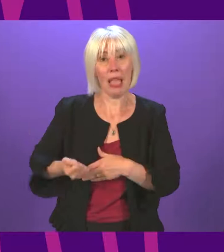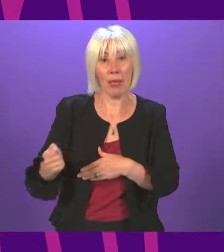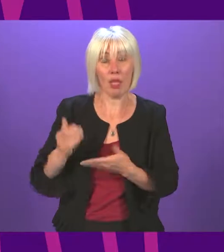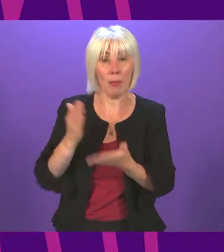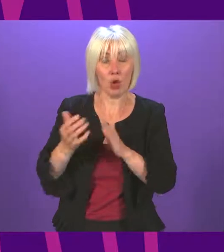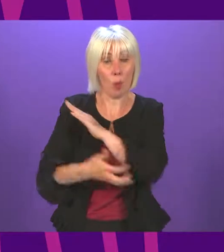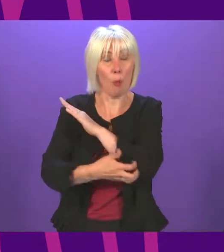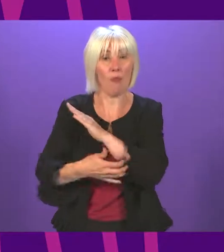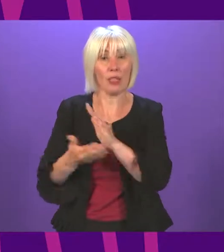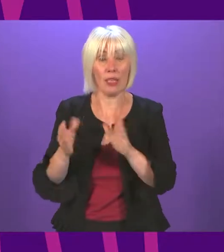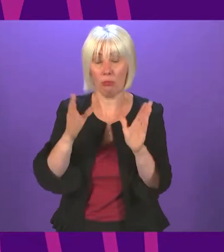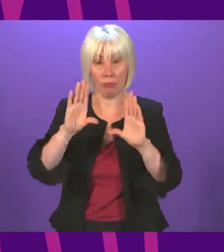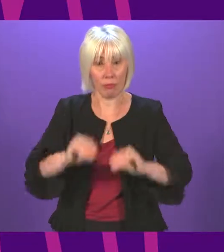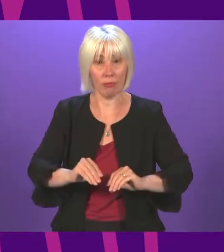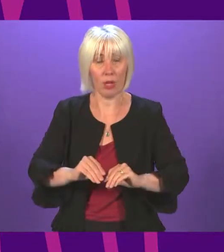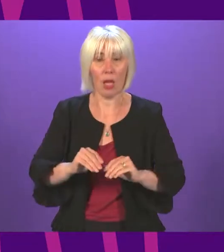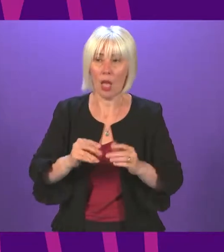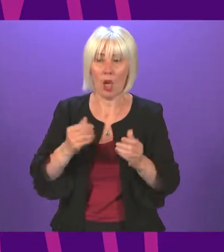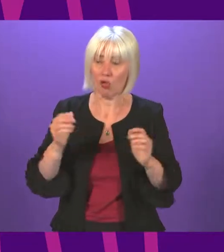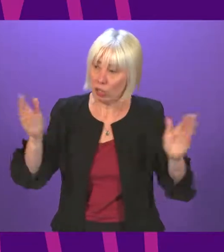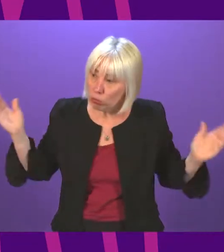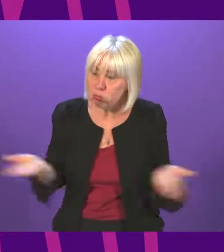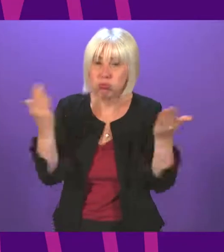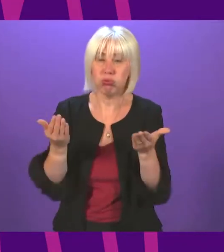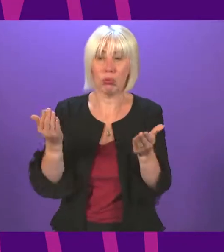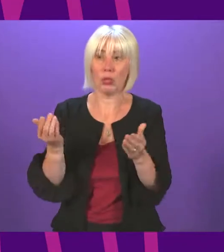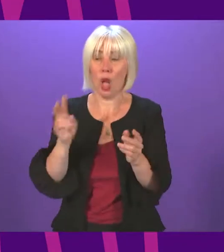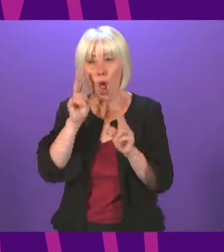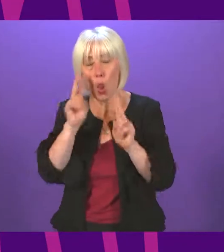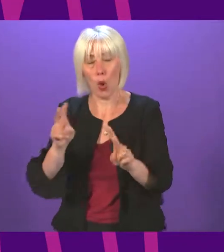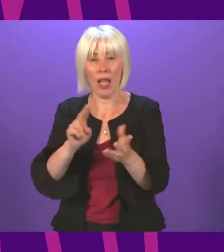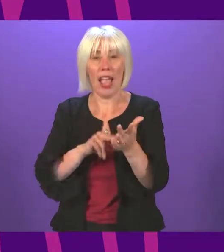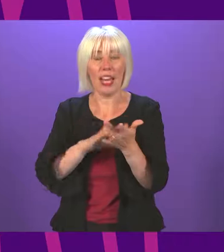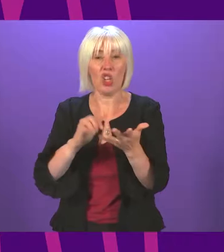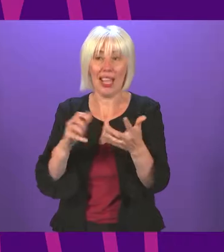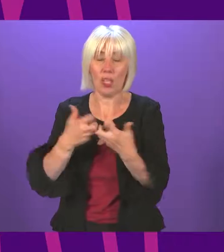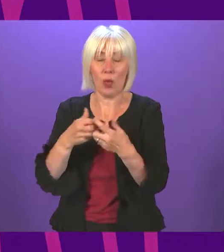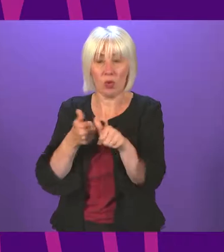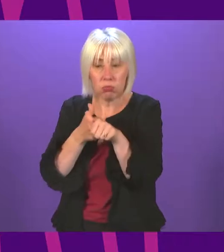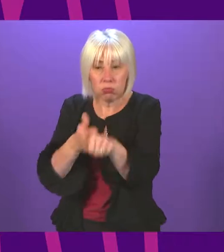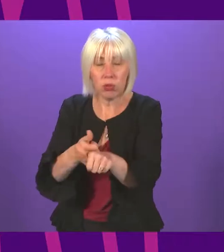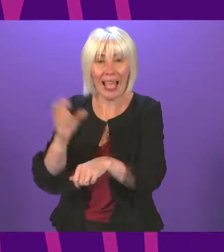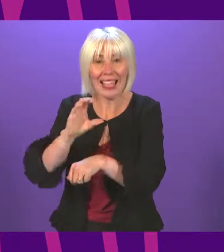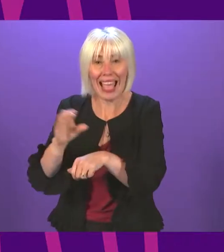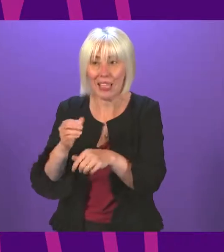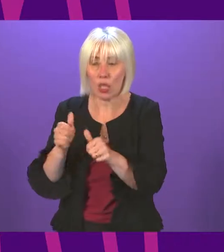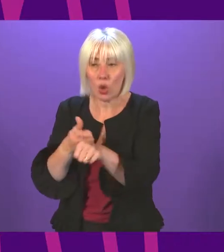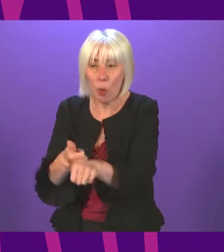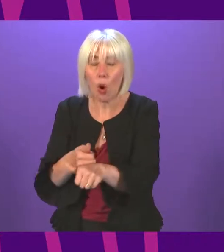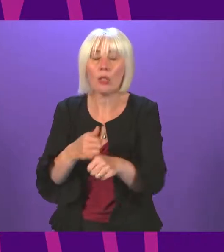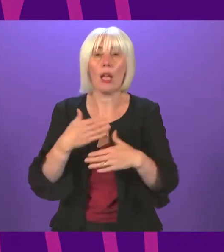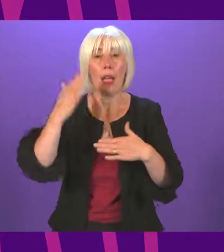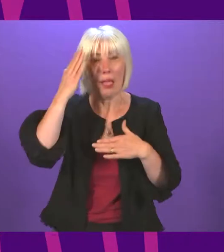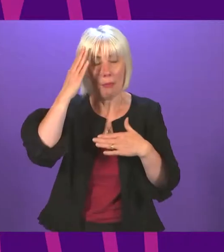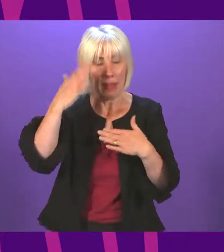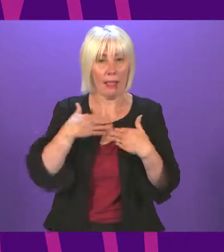Let's re-mobilise the NHS to confront Scotland's biggest killer, cancer, back that up around camp support, back that up in terms of long Covid connects. Let's take